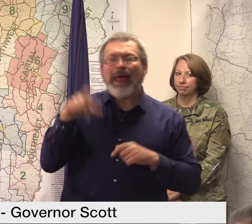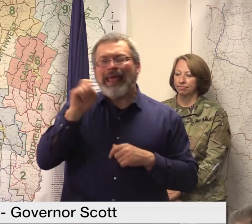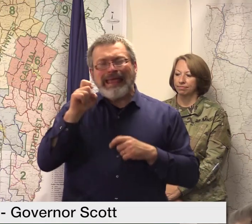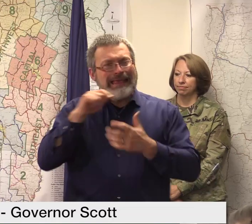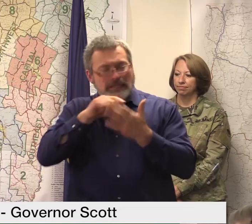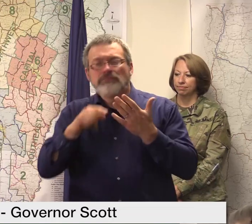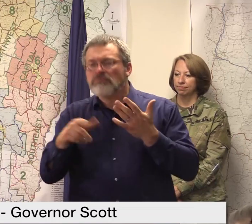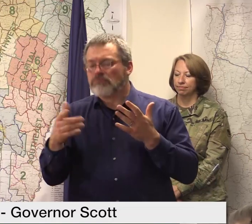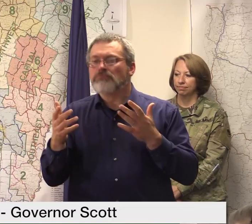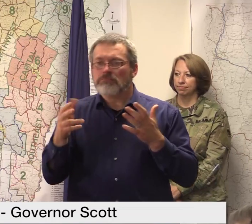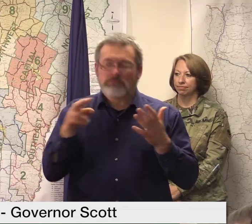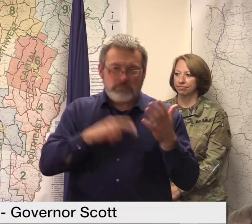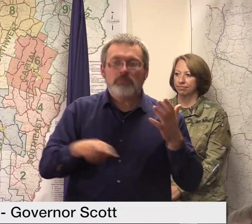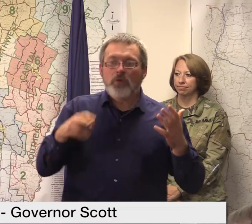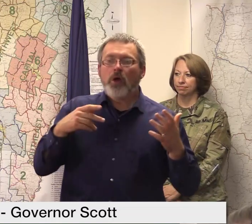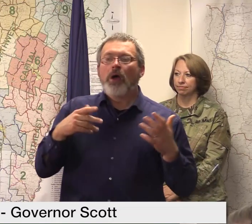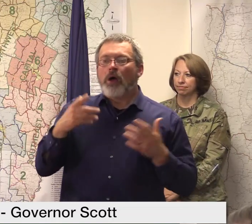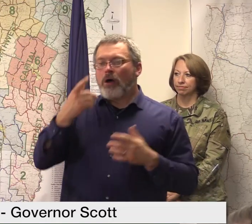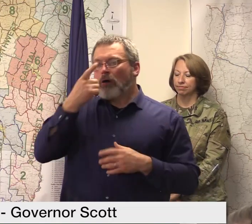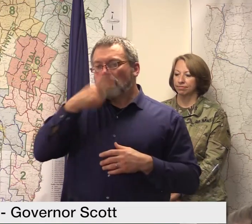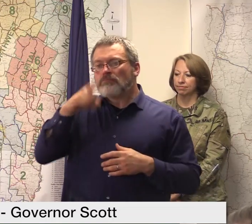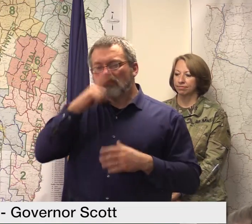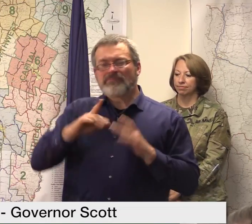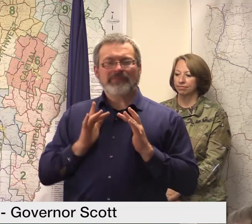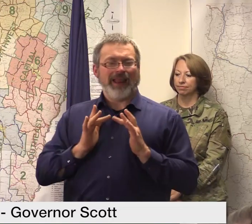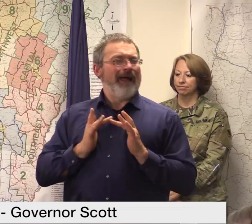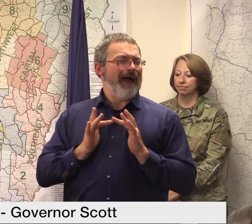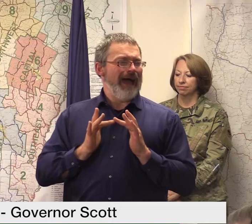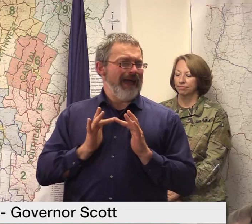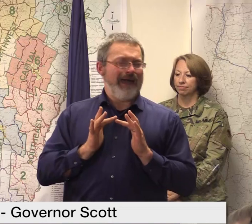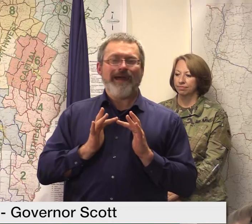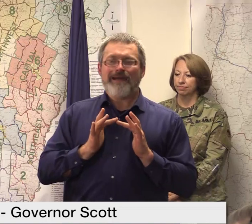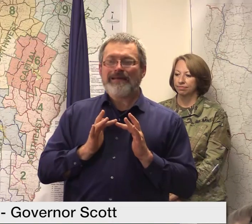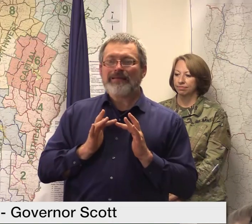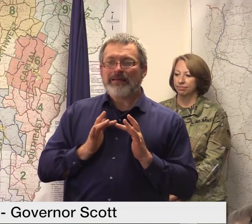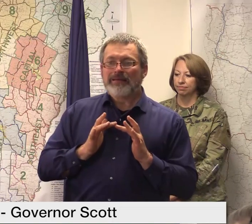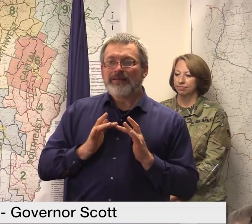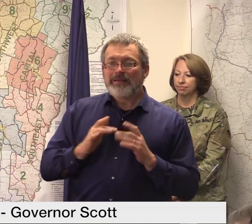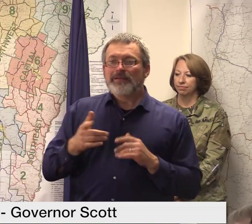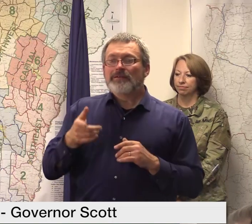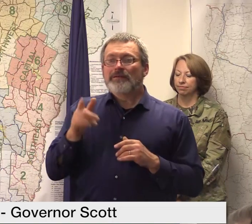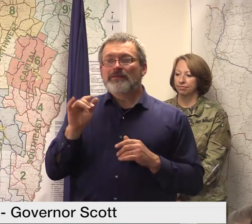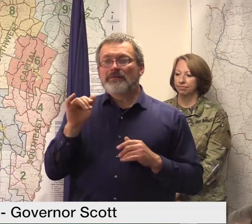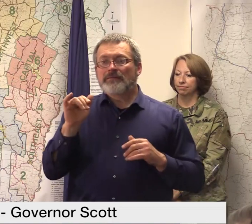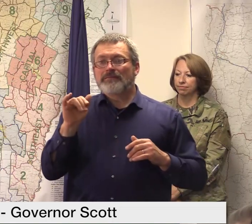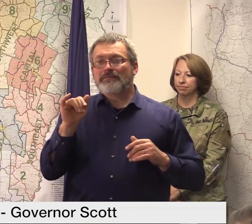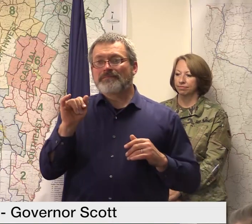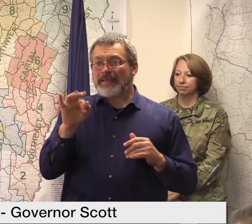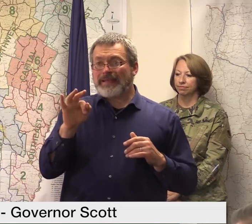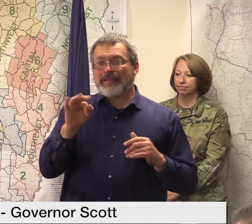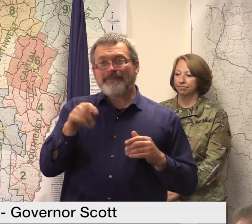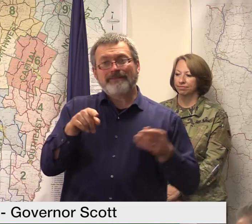by using these tools by will receive a temporary document to support your transaction